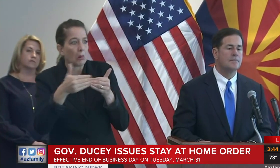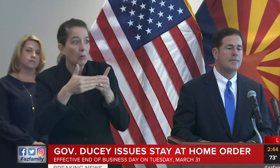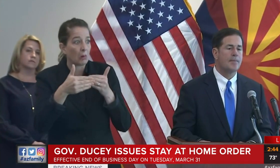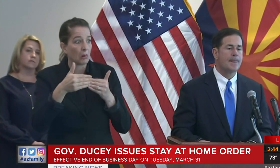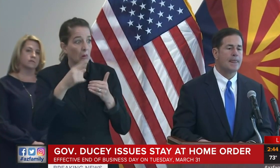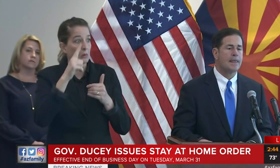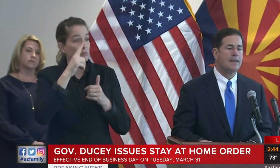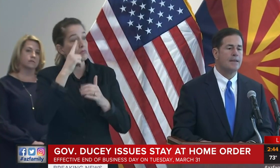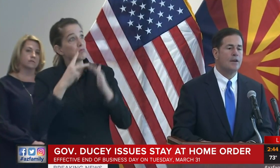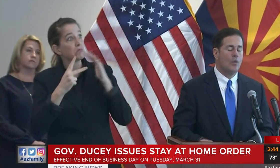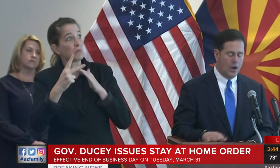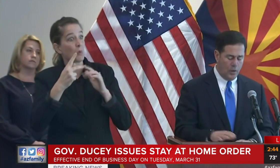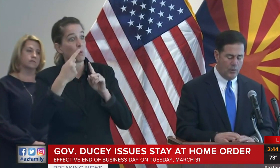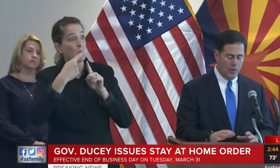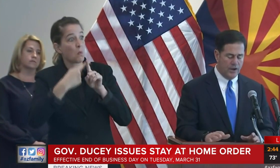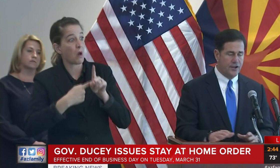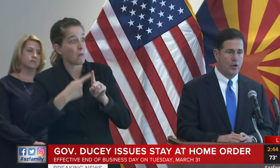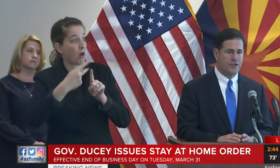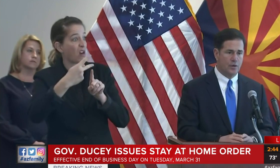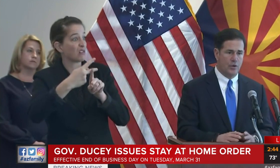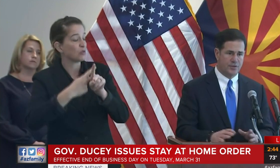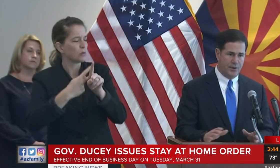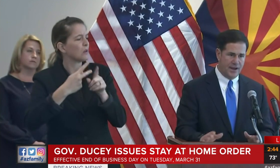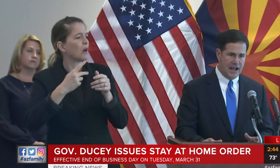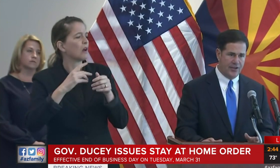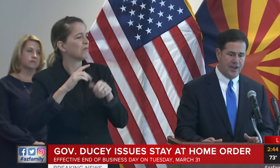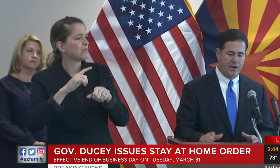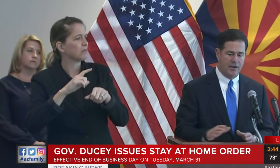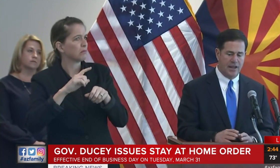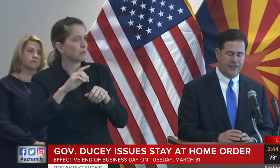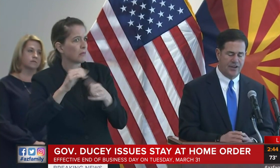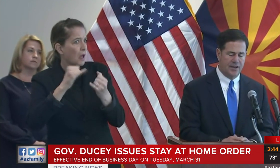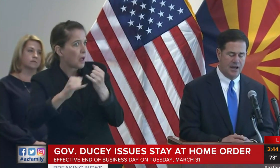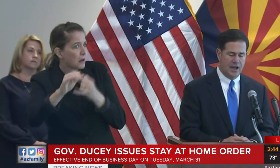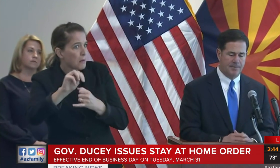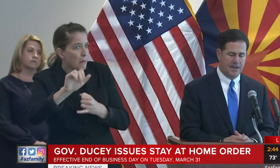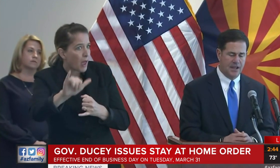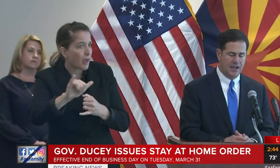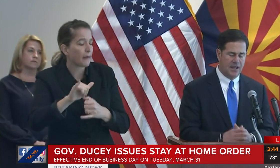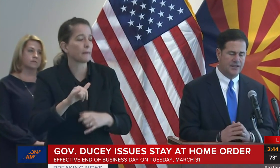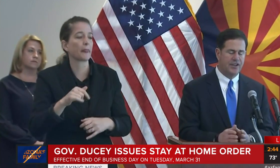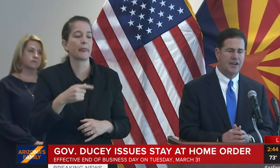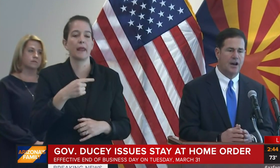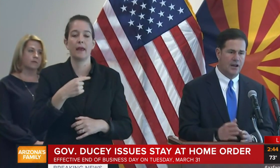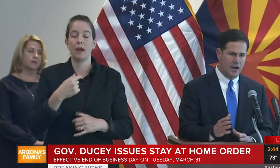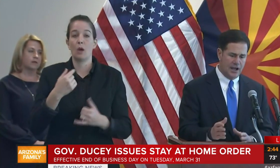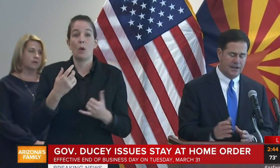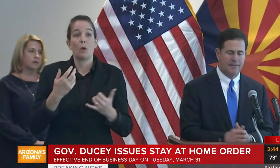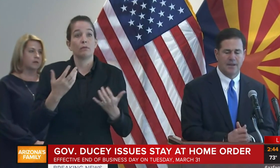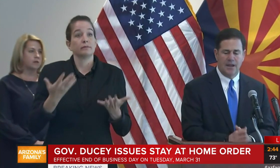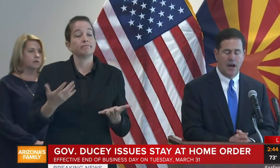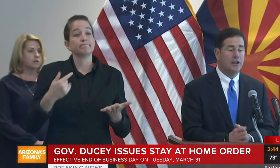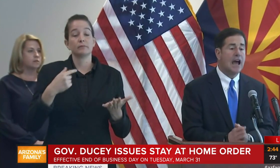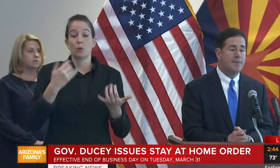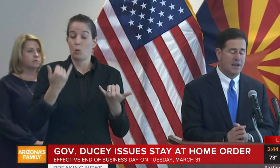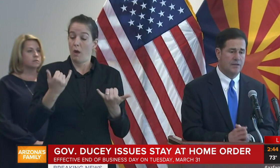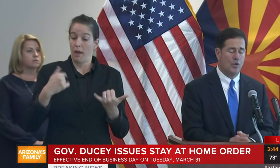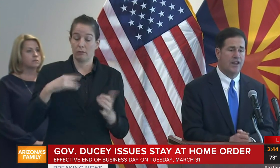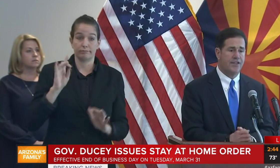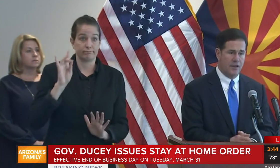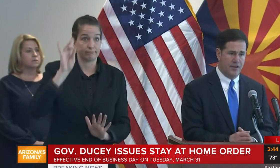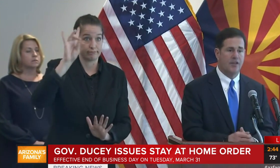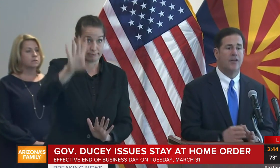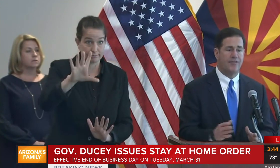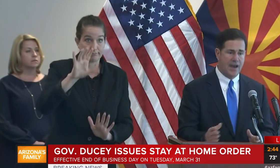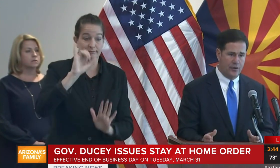months, maybe even at end of May? What we wanted to do was put it out there. It's in alignment